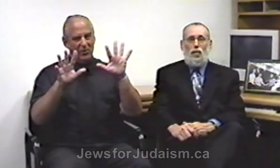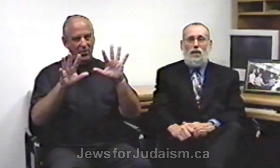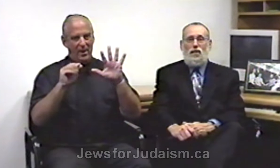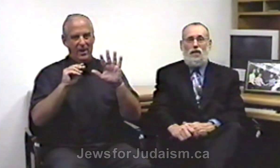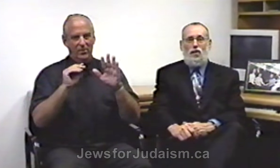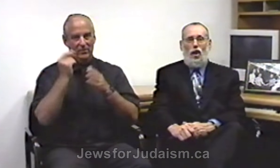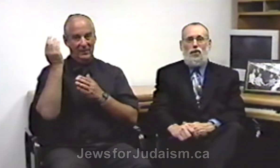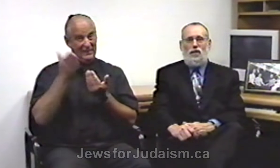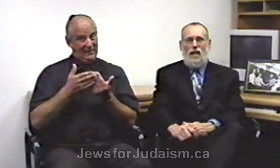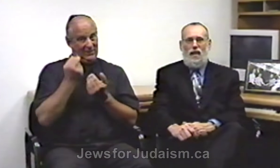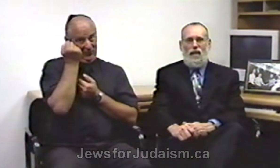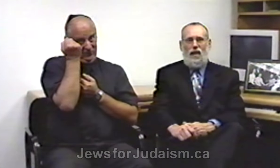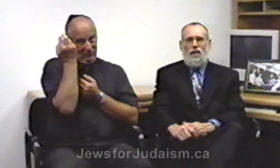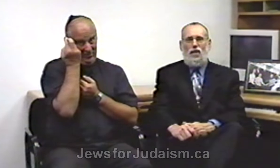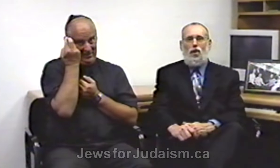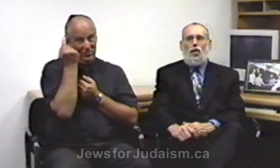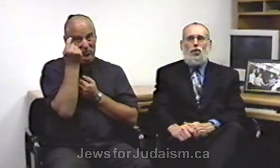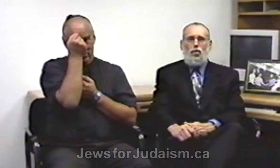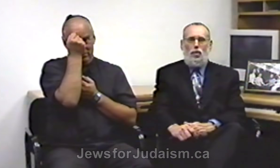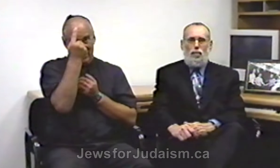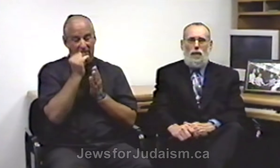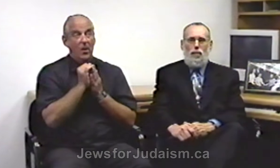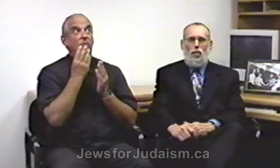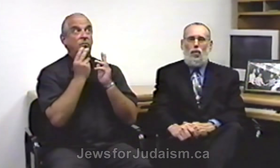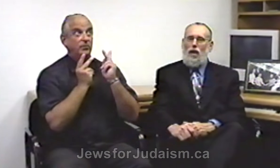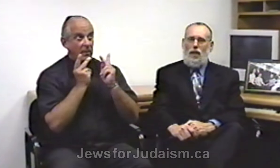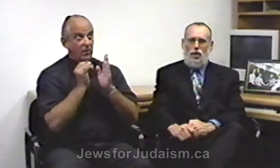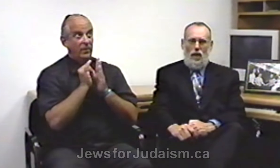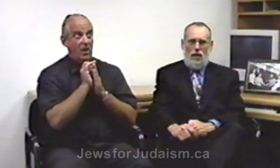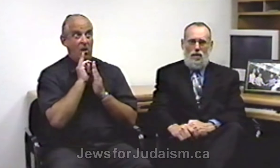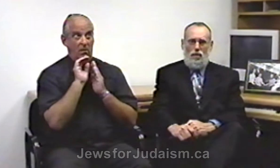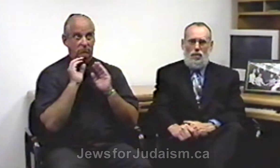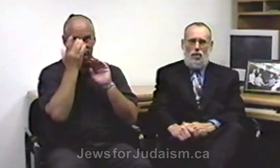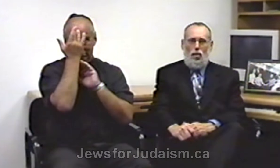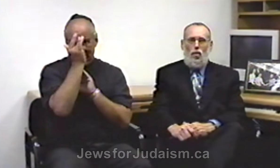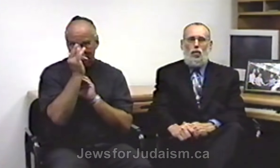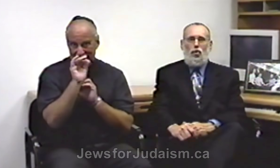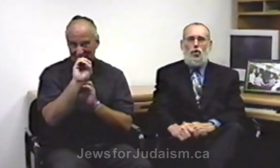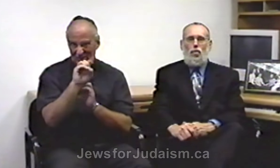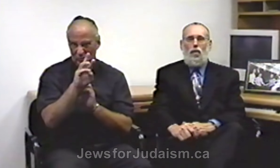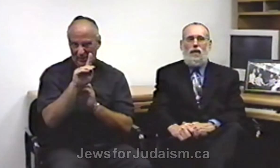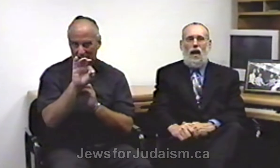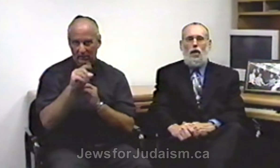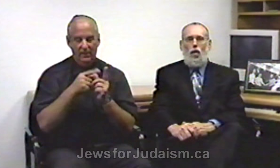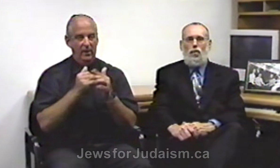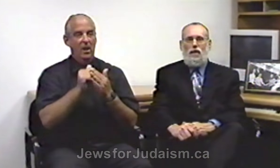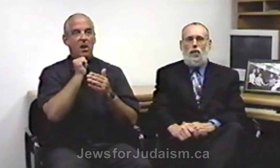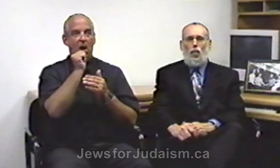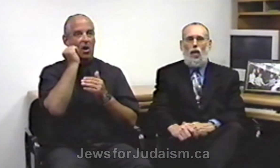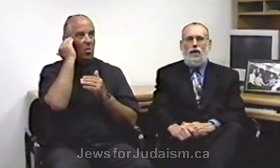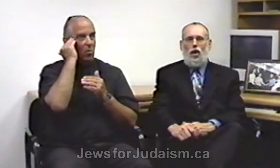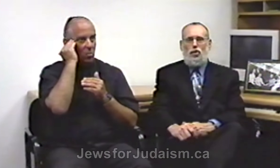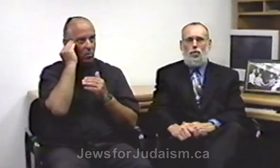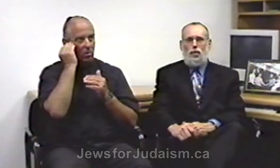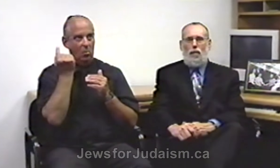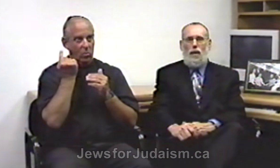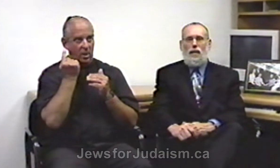reason to understand that. Jewish people who were educated, who knew not only what our Jewish Bible